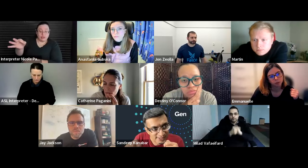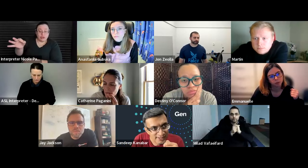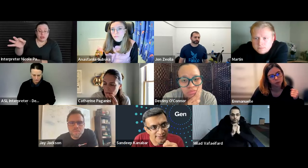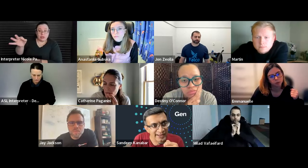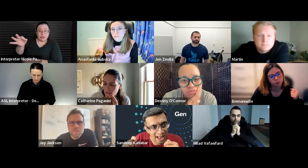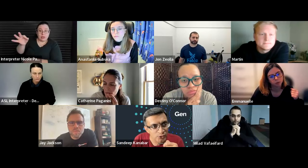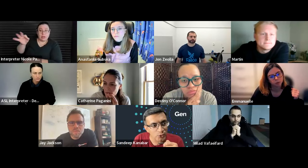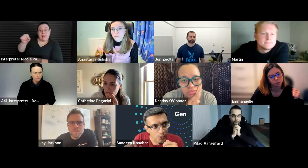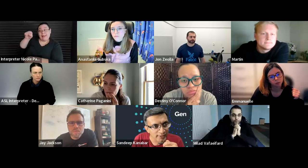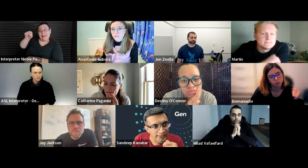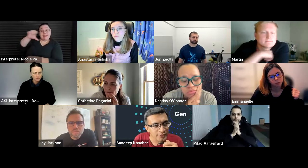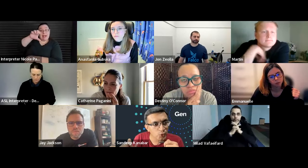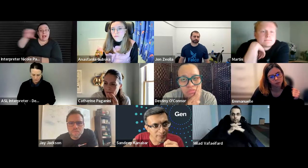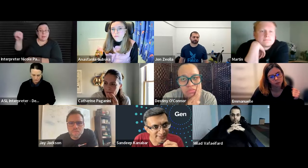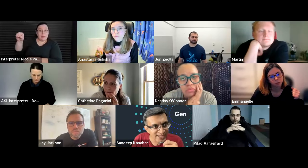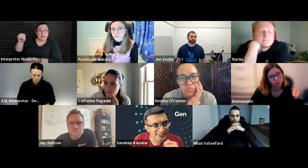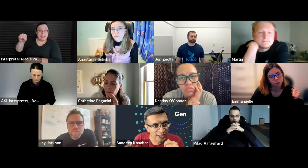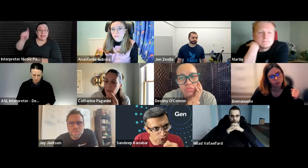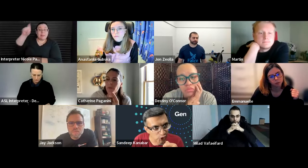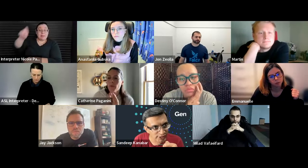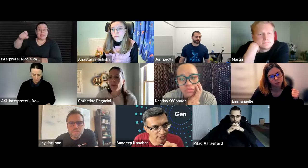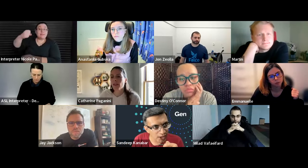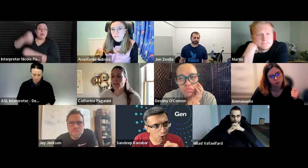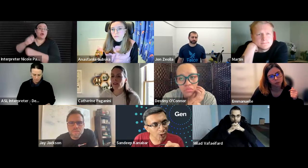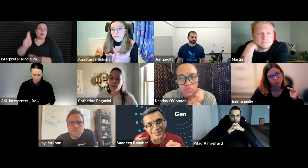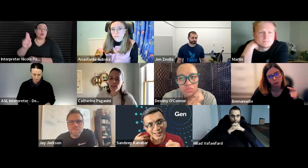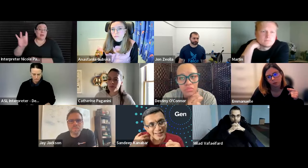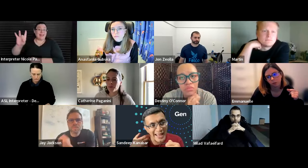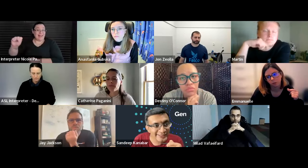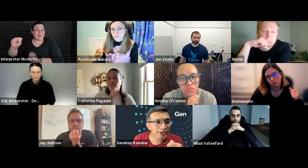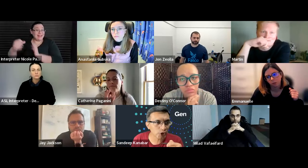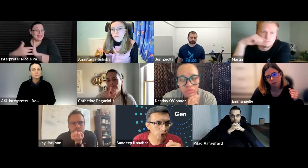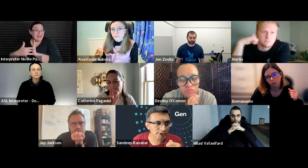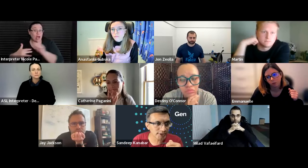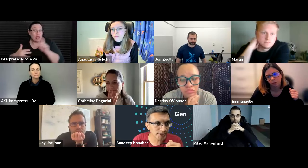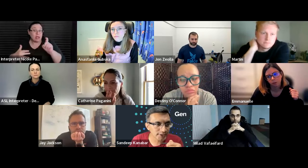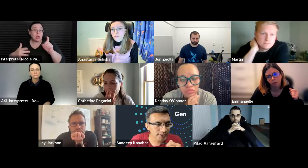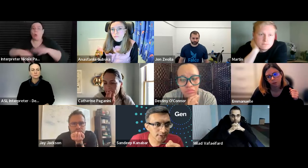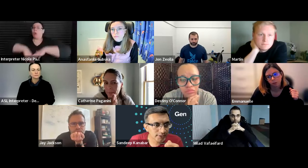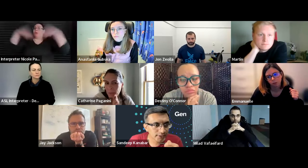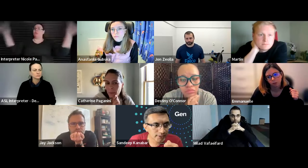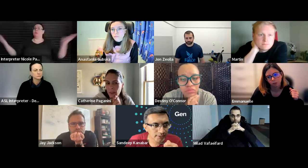necessarily have to work in kubernetes technology or it can be any technology